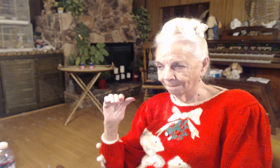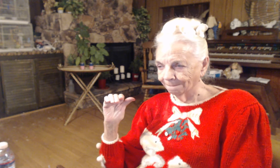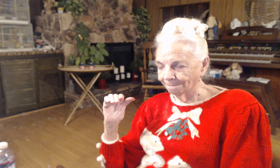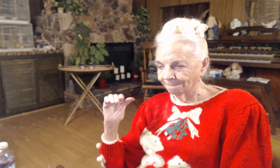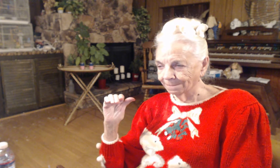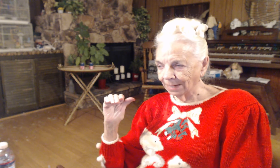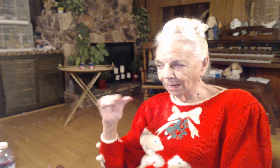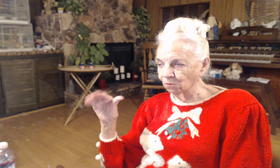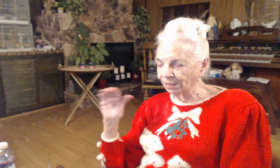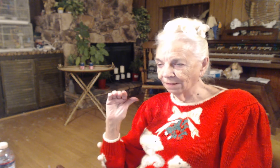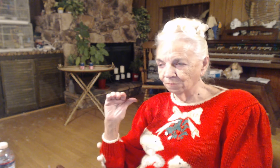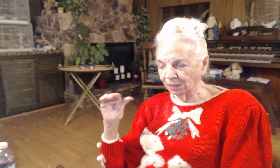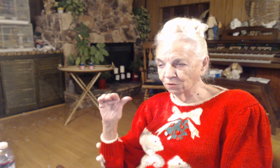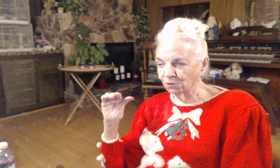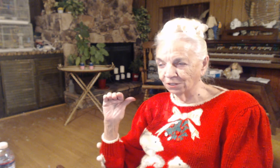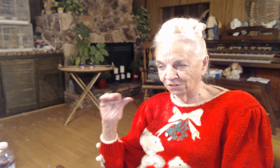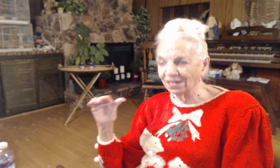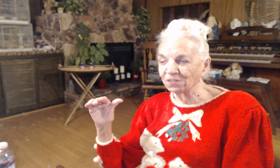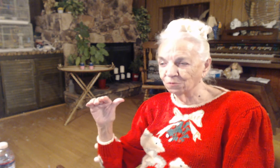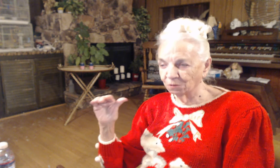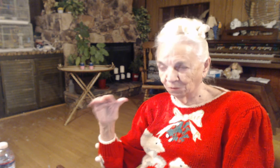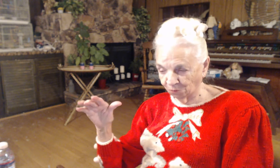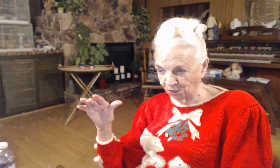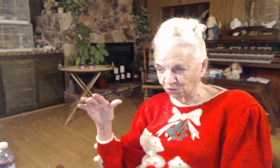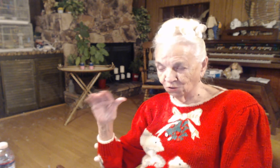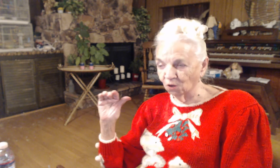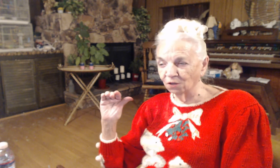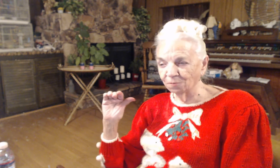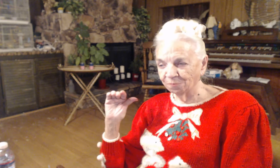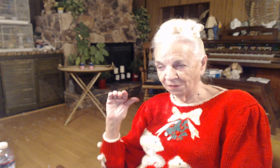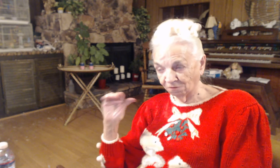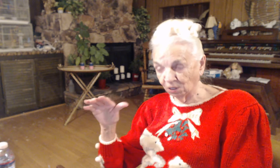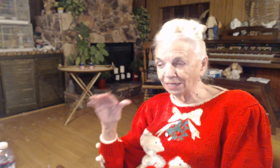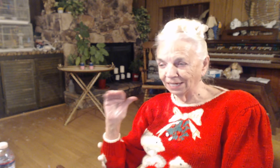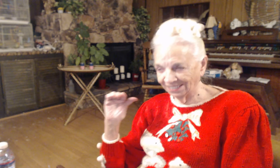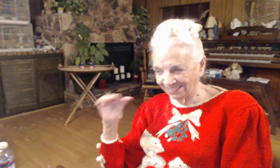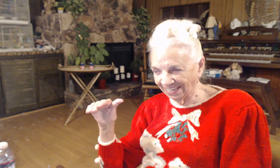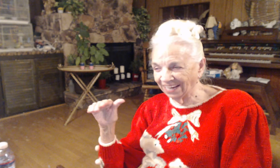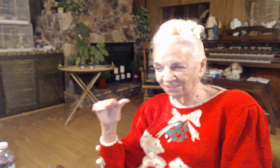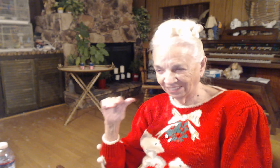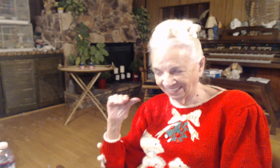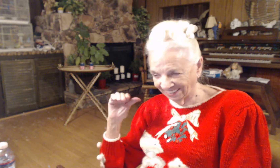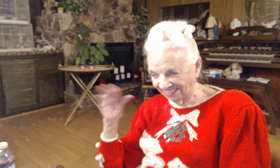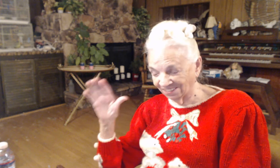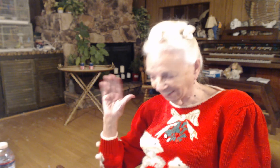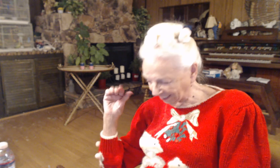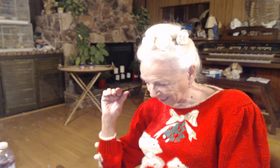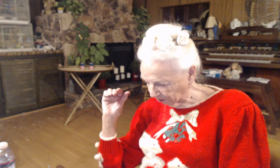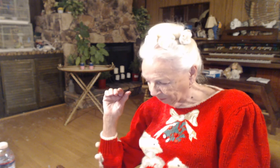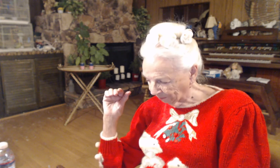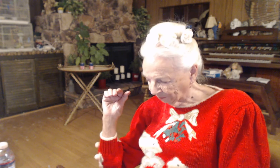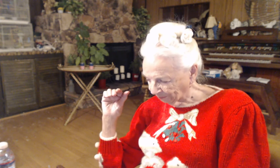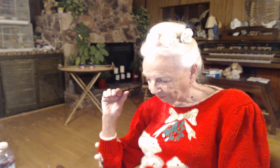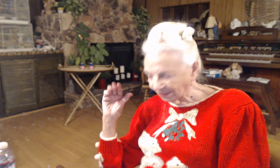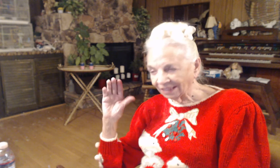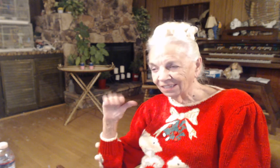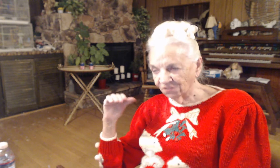And we'd have better success when we preached on Friday, Saturday, and Sunday. Just